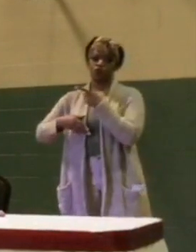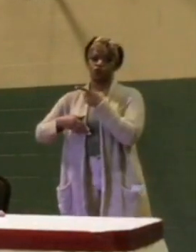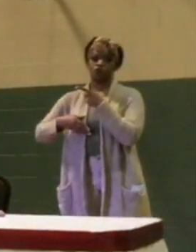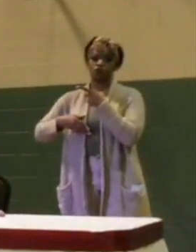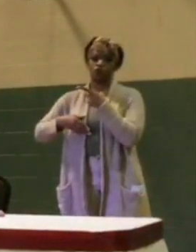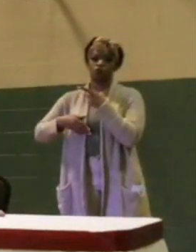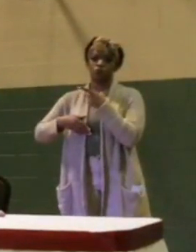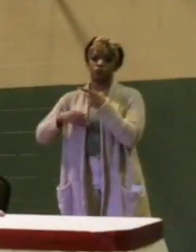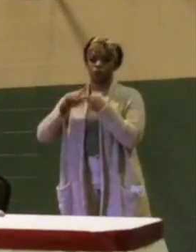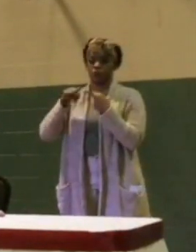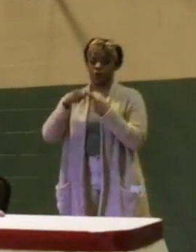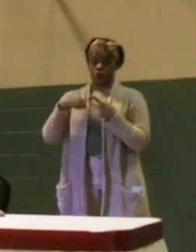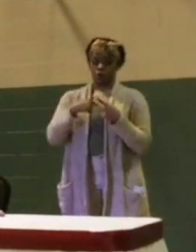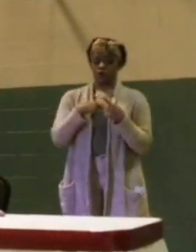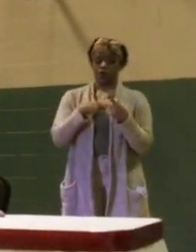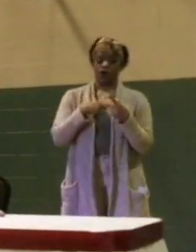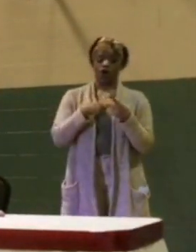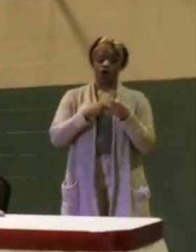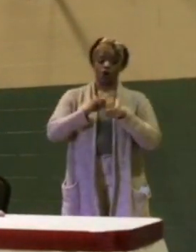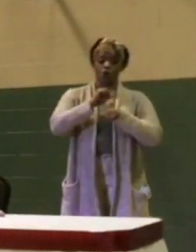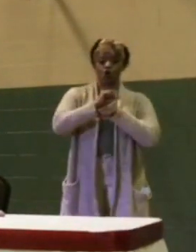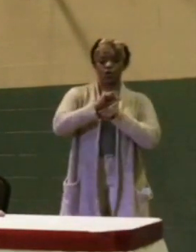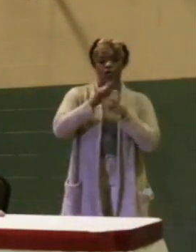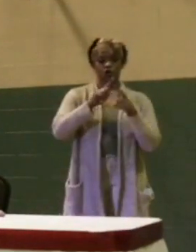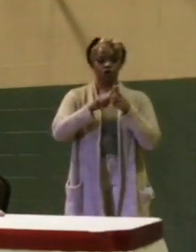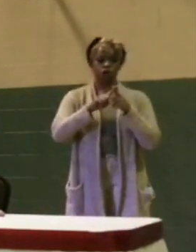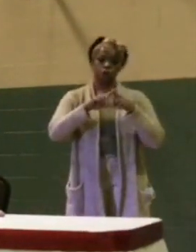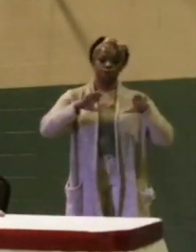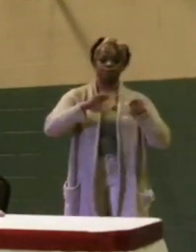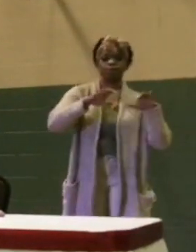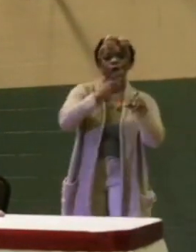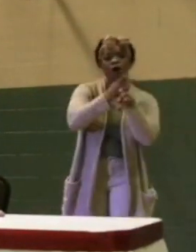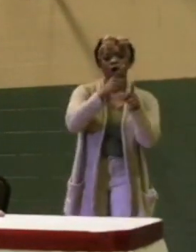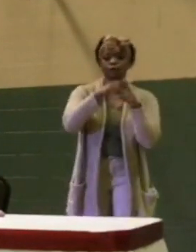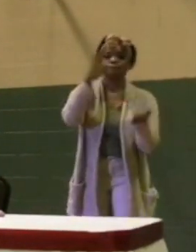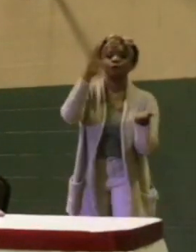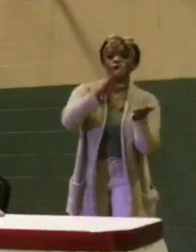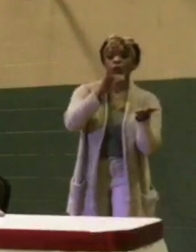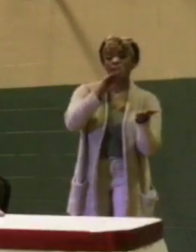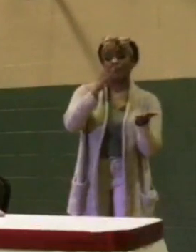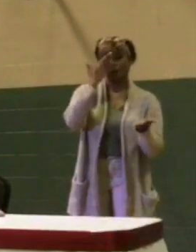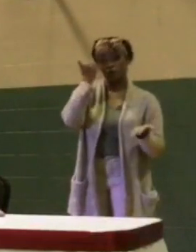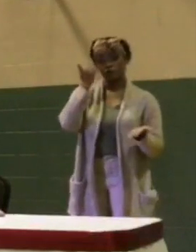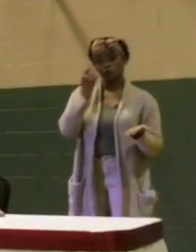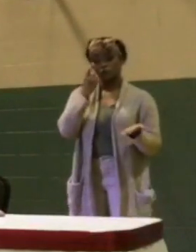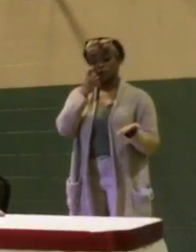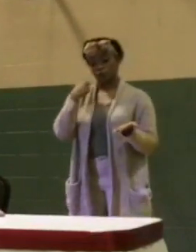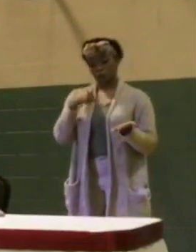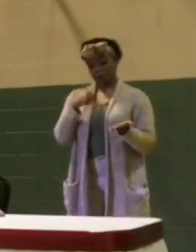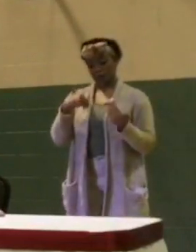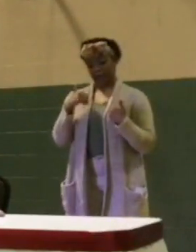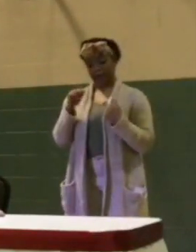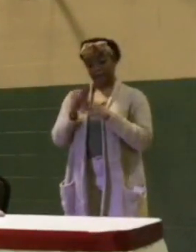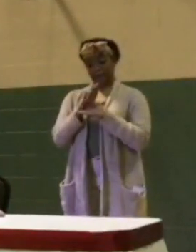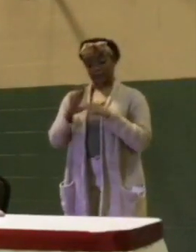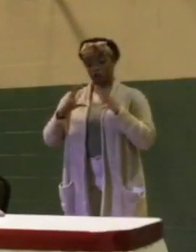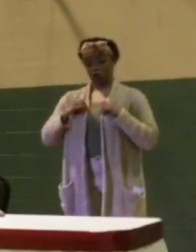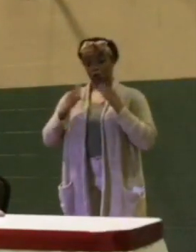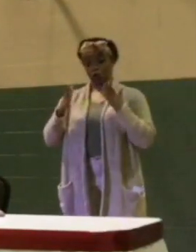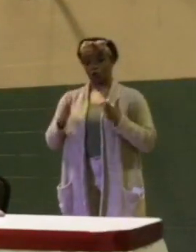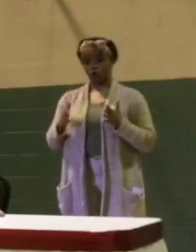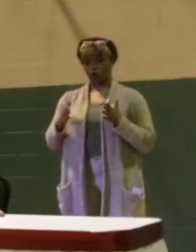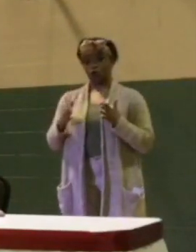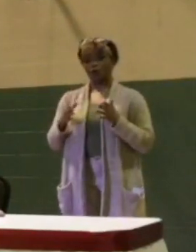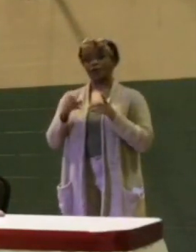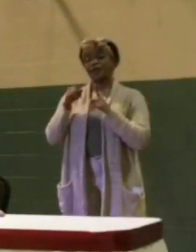efforts to be zealous. Because recently we had a business owner that was actually a resolution